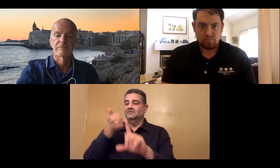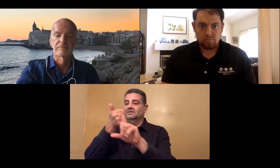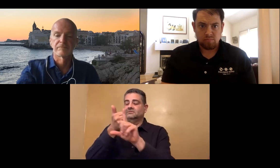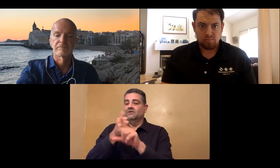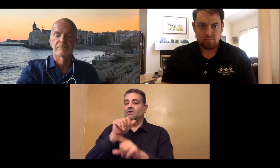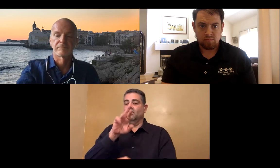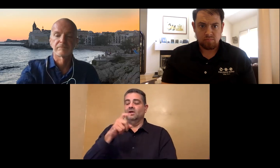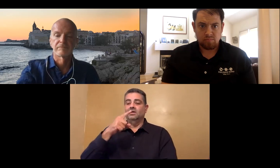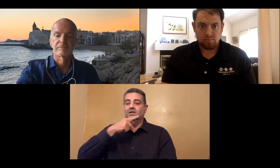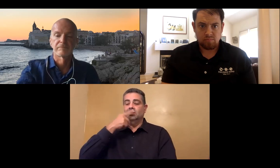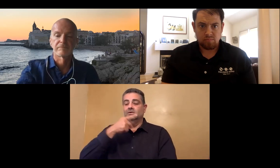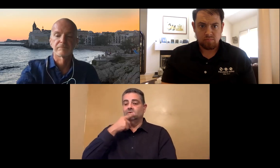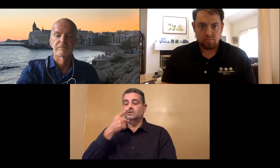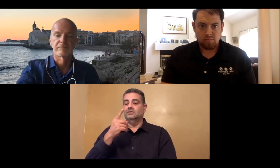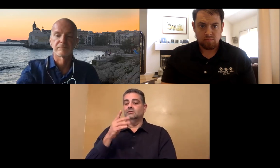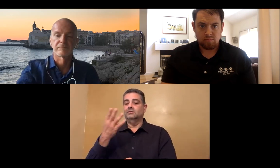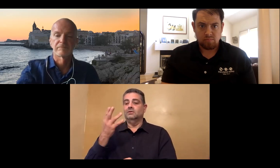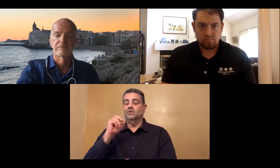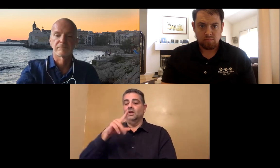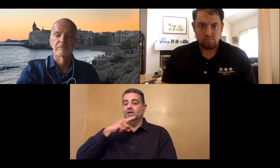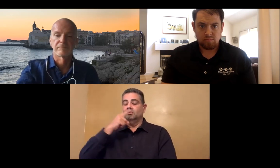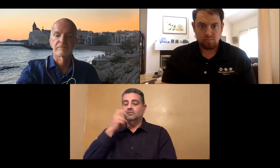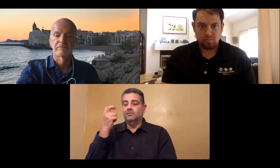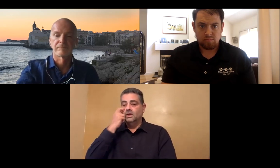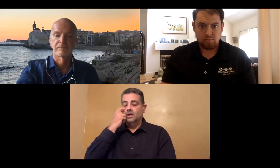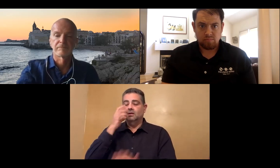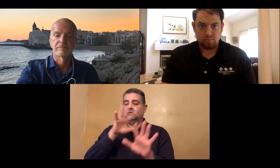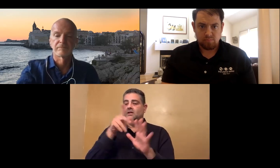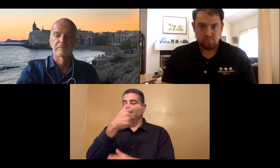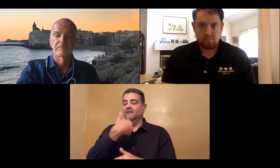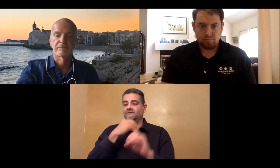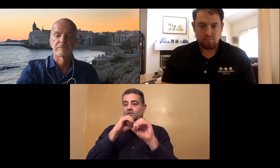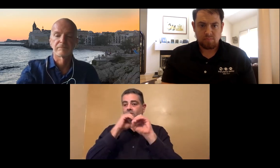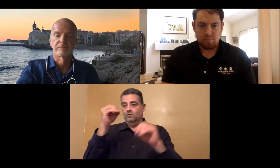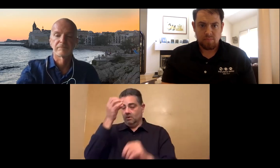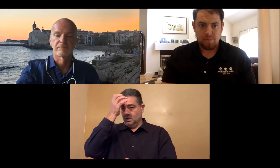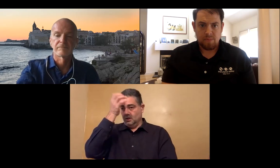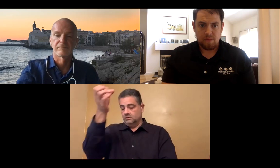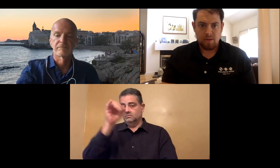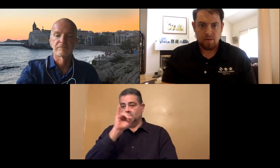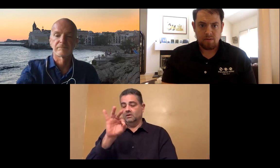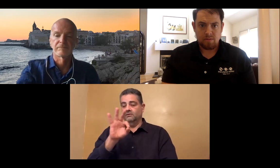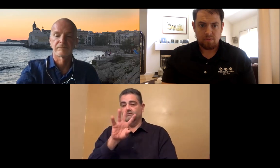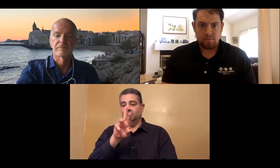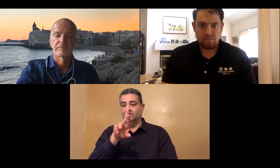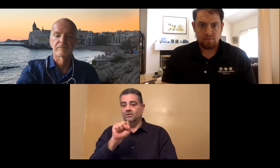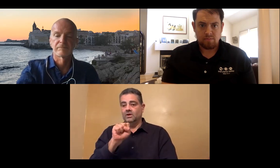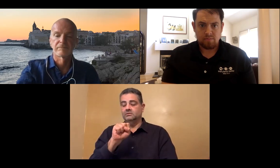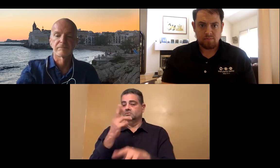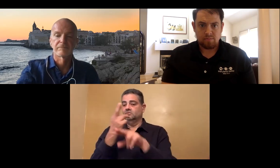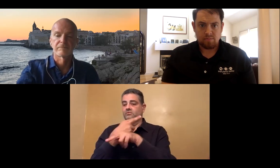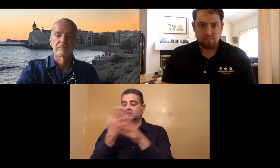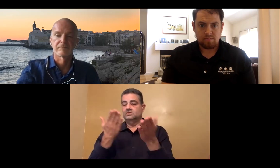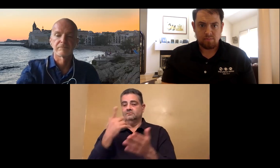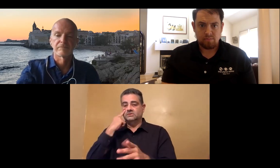Even though they work with Deaf-Blind clients and they're running this program, many of them are themselves hearing or hearing people who are blind, and they don't